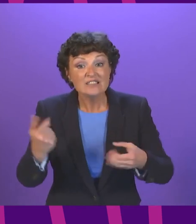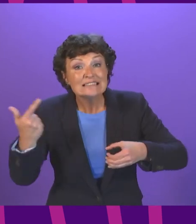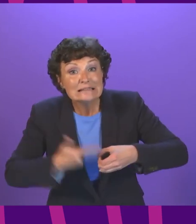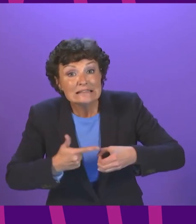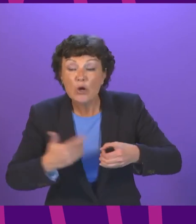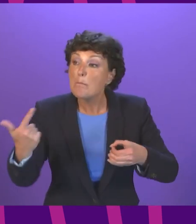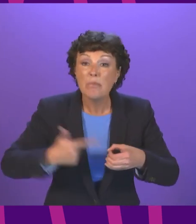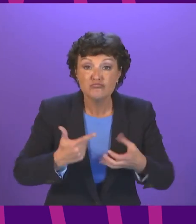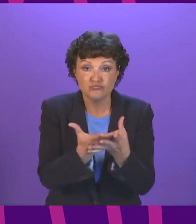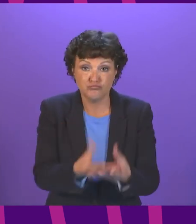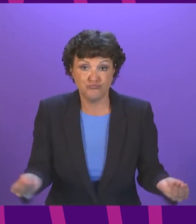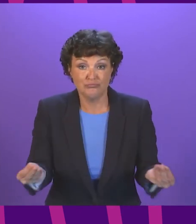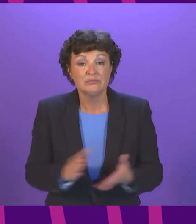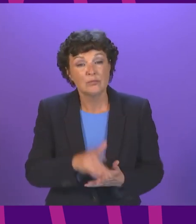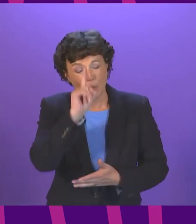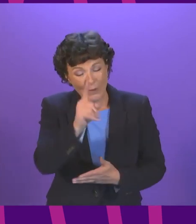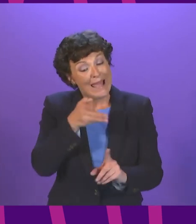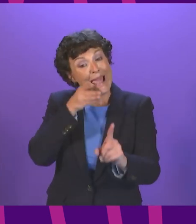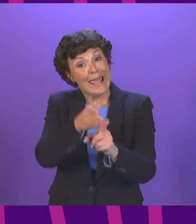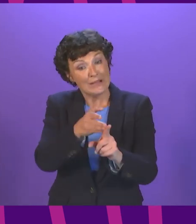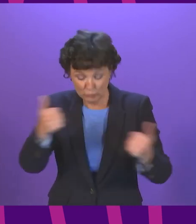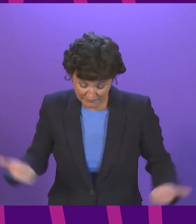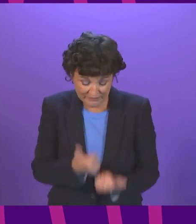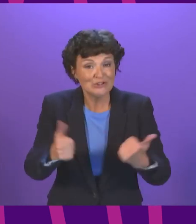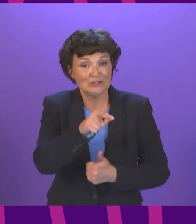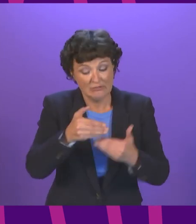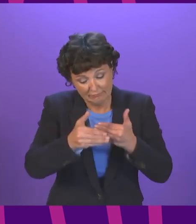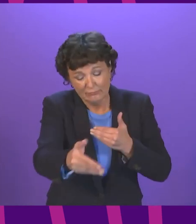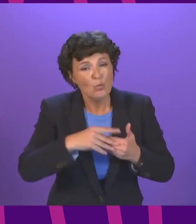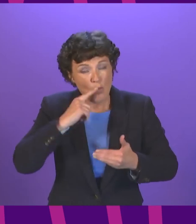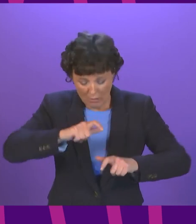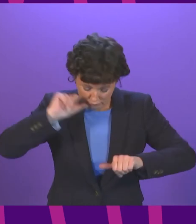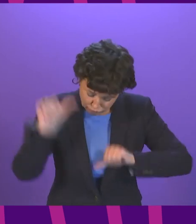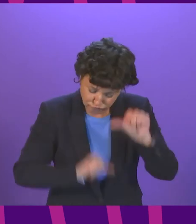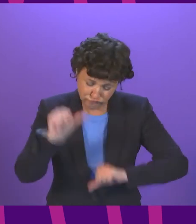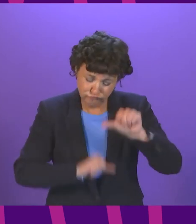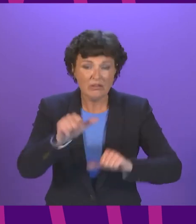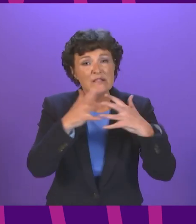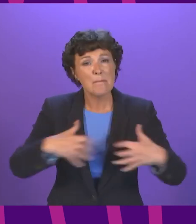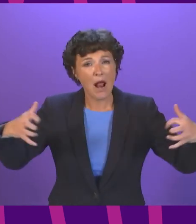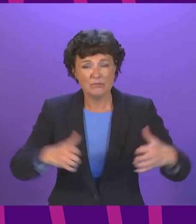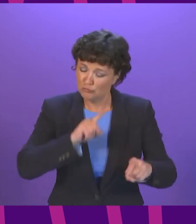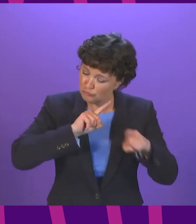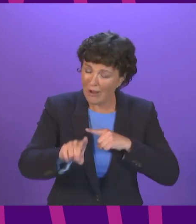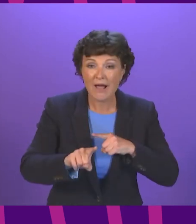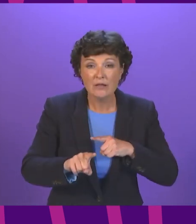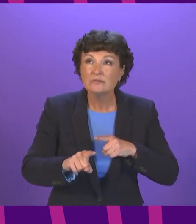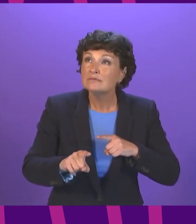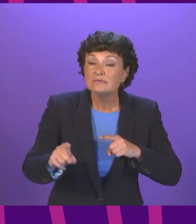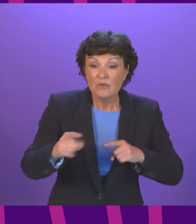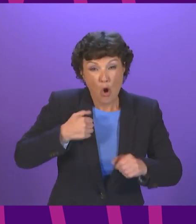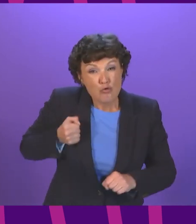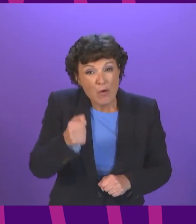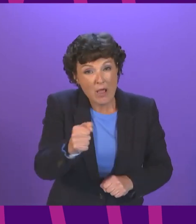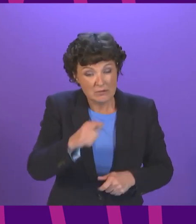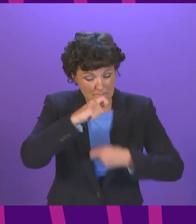ownership and aim to complete this by March We will make progress in this Parliament towards the full decarbonisation of our